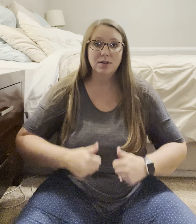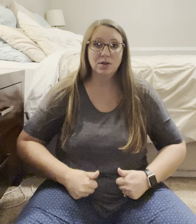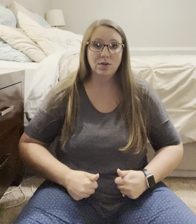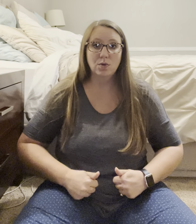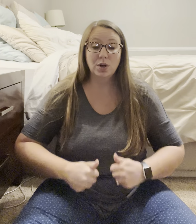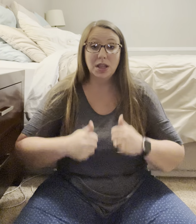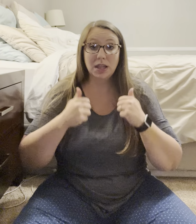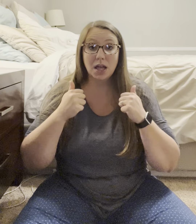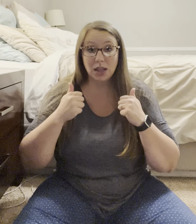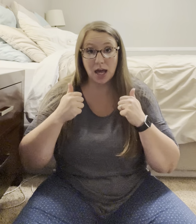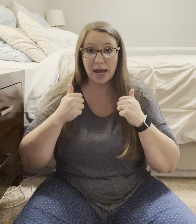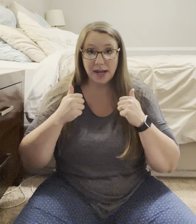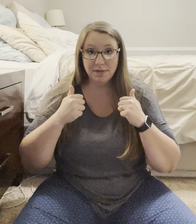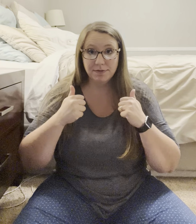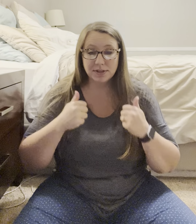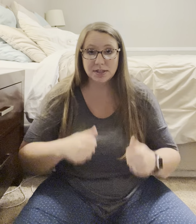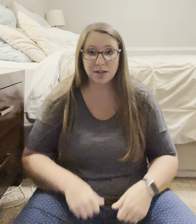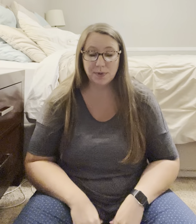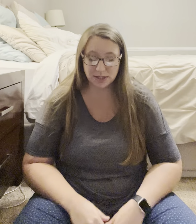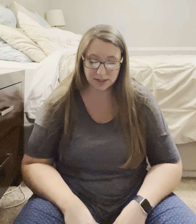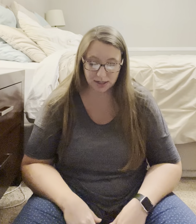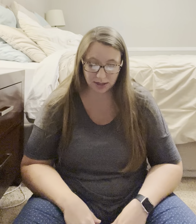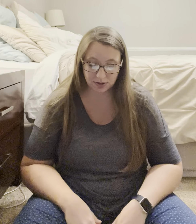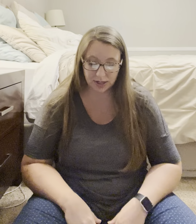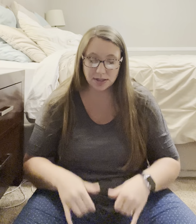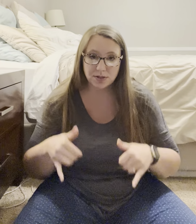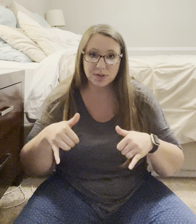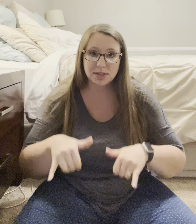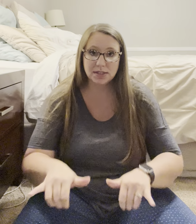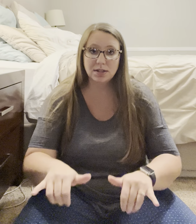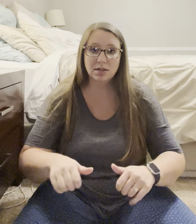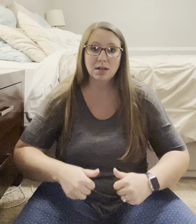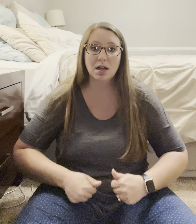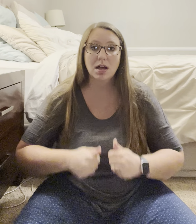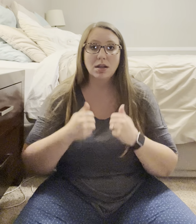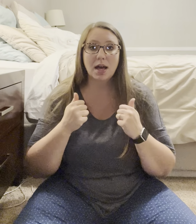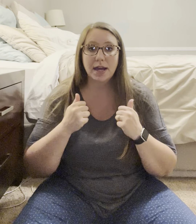Or alive is another way to sign it. Okay. So still alive.